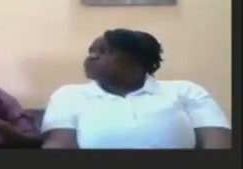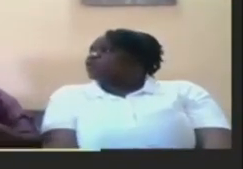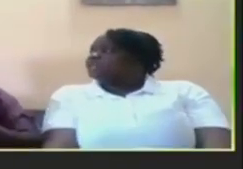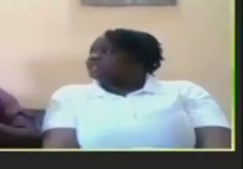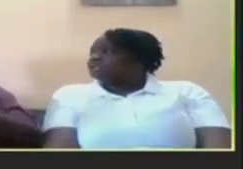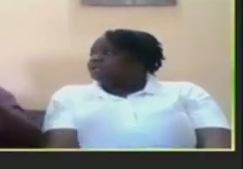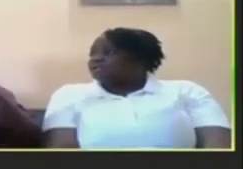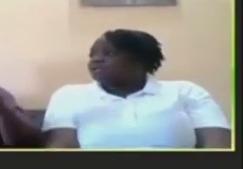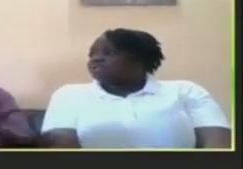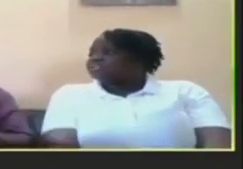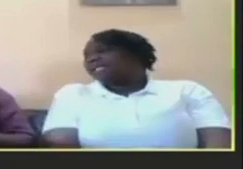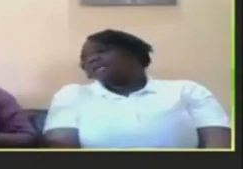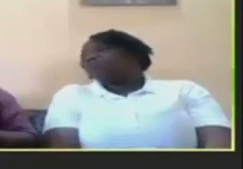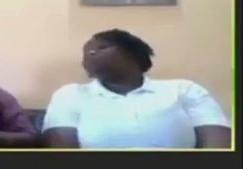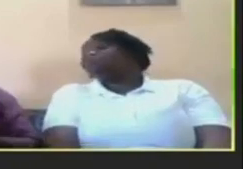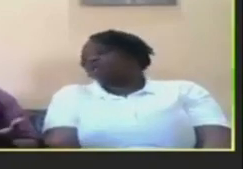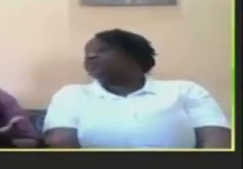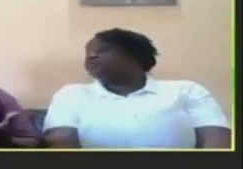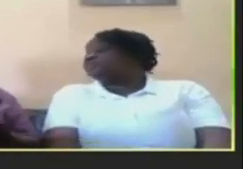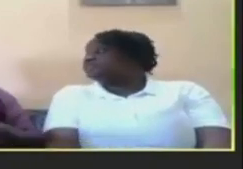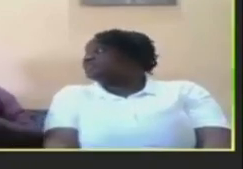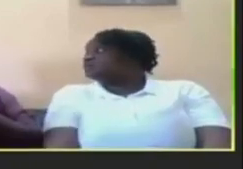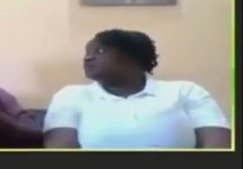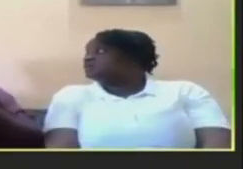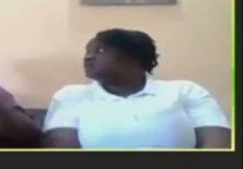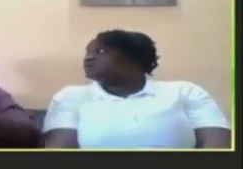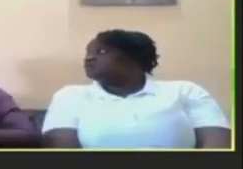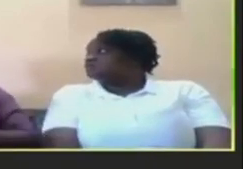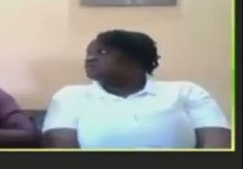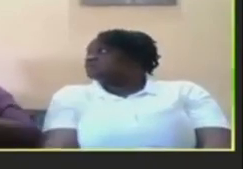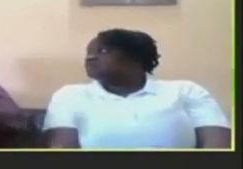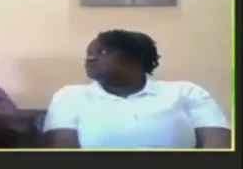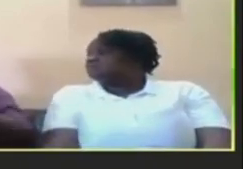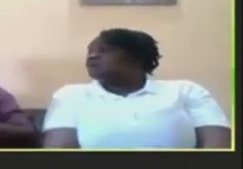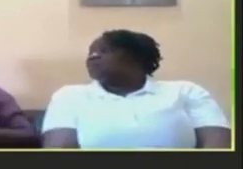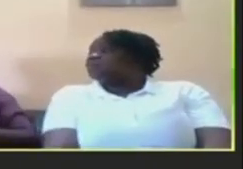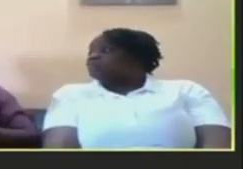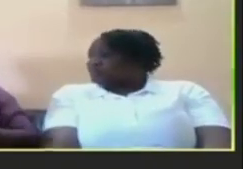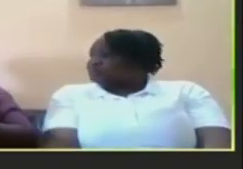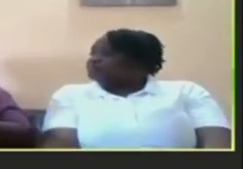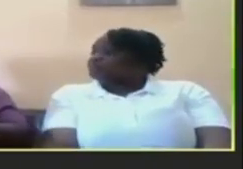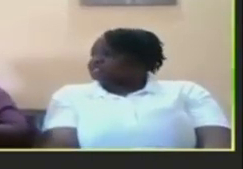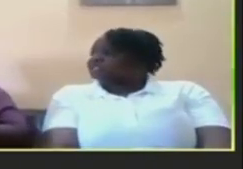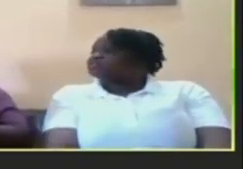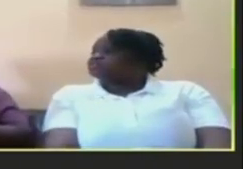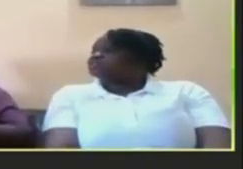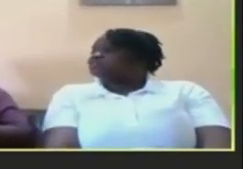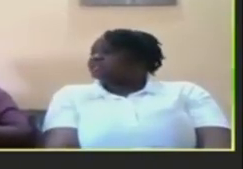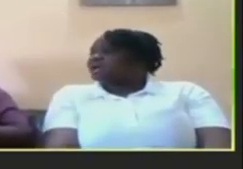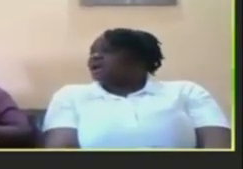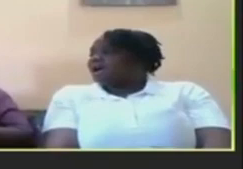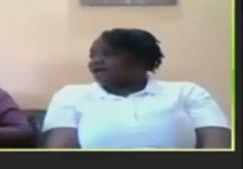normally sign language is not university most countries will have